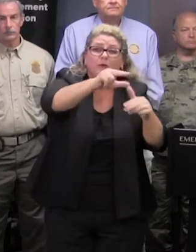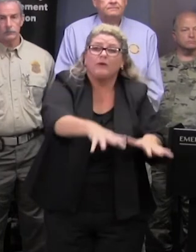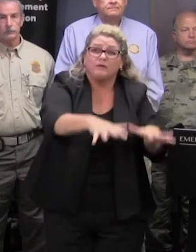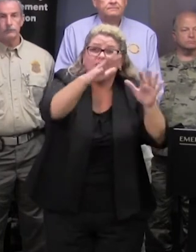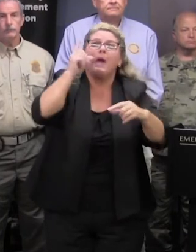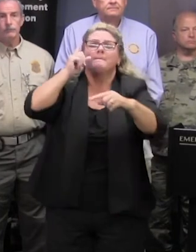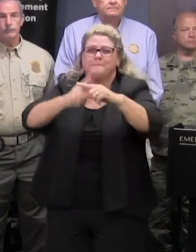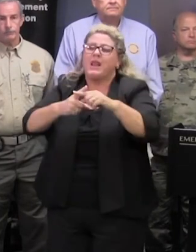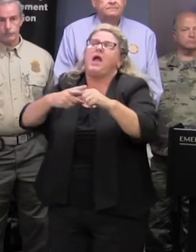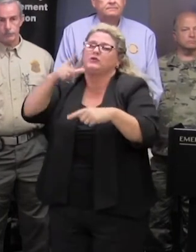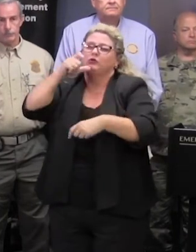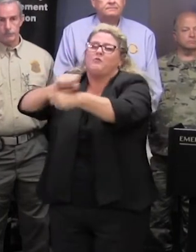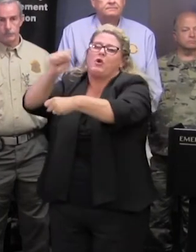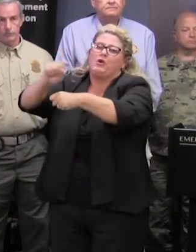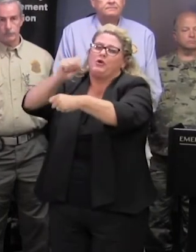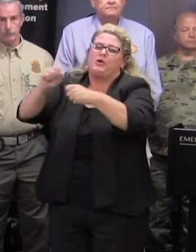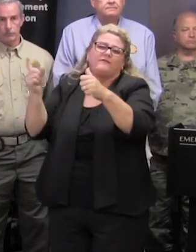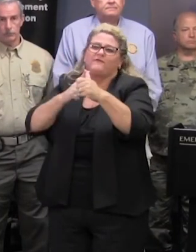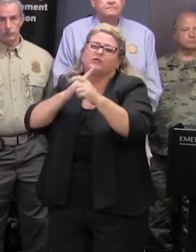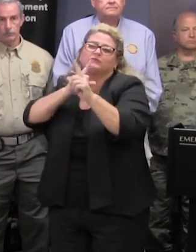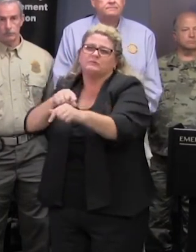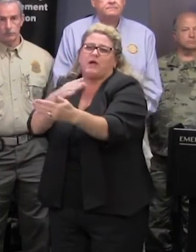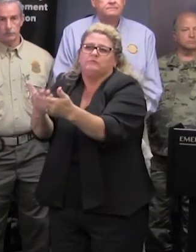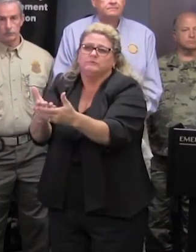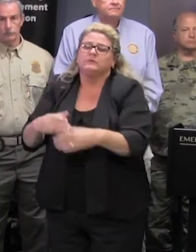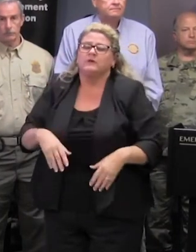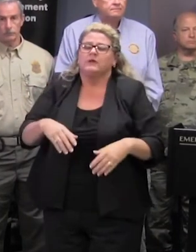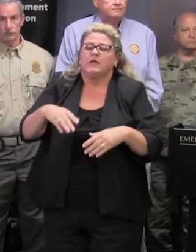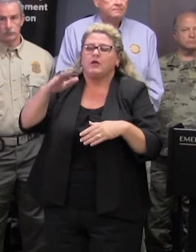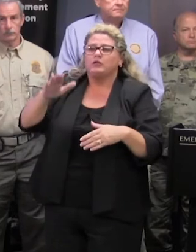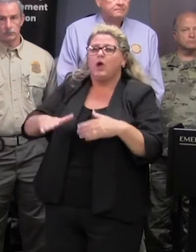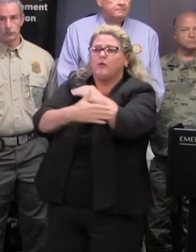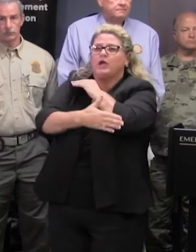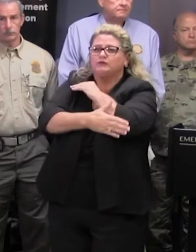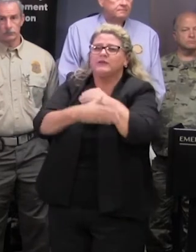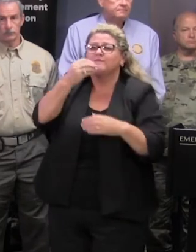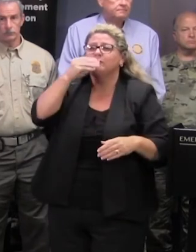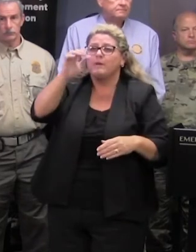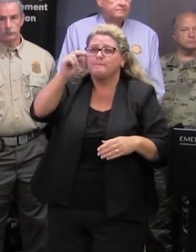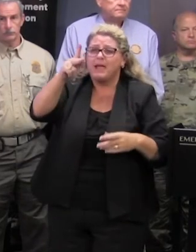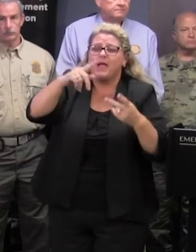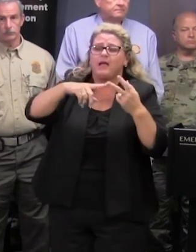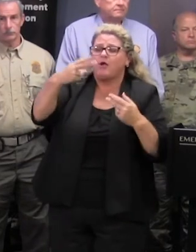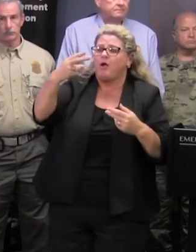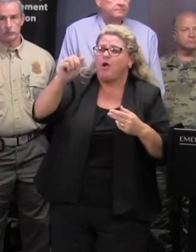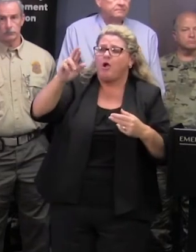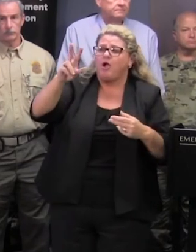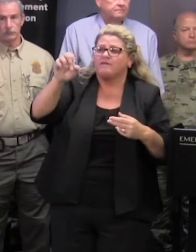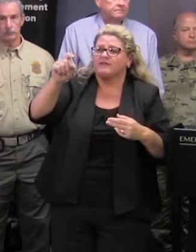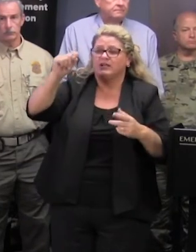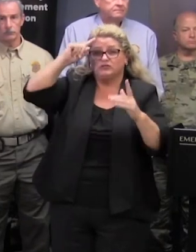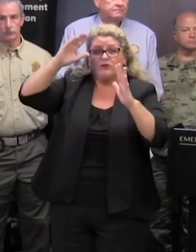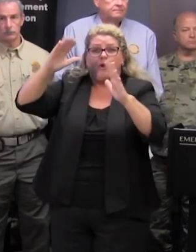for our first responders and feeding the carolinas the low country food bank and harvest hope have processed and